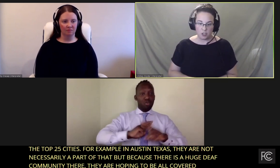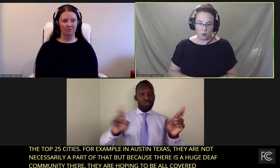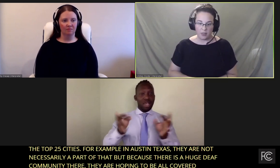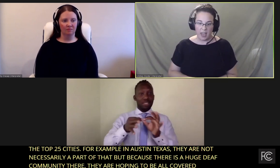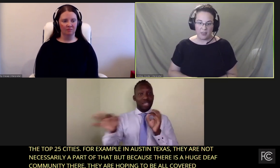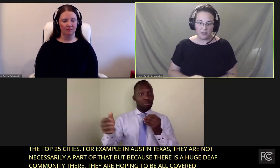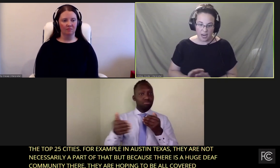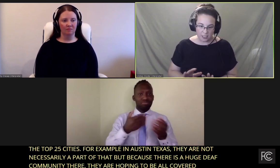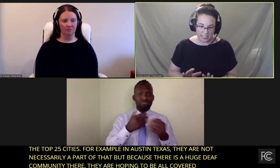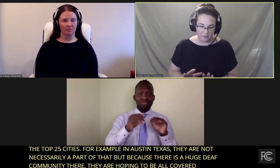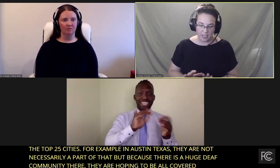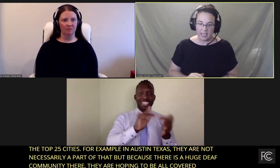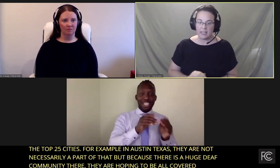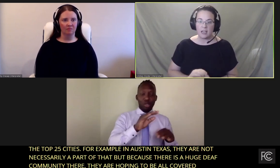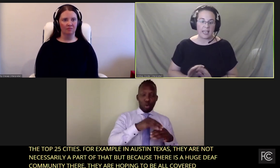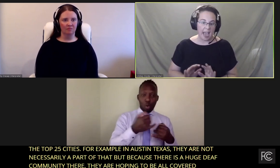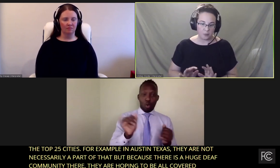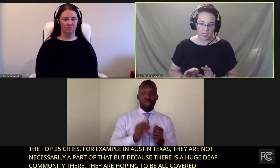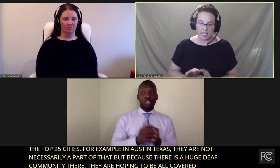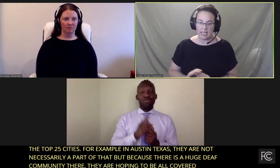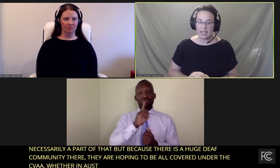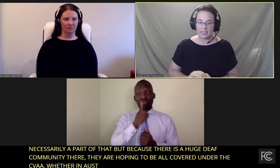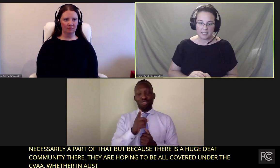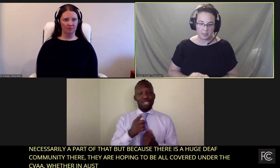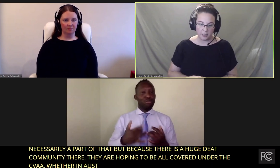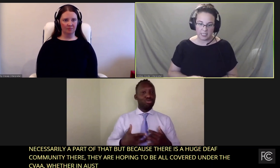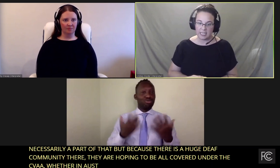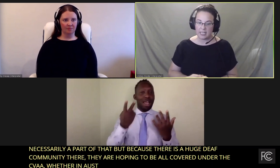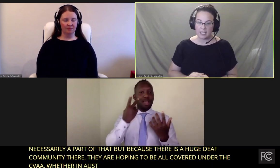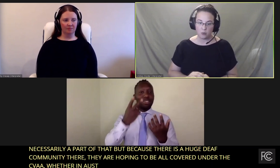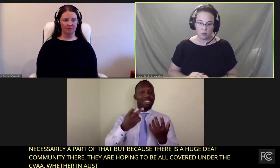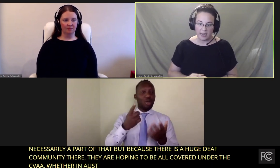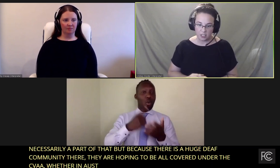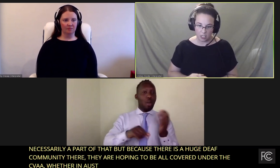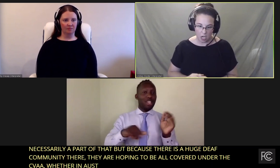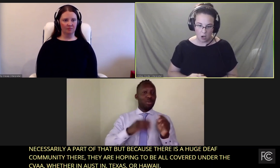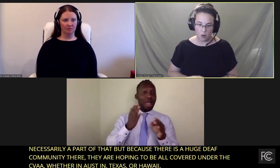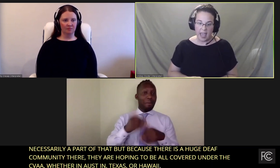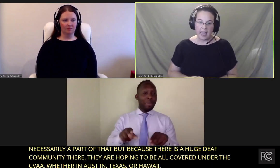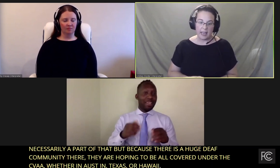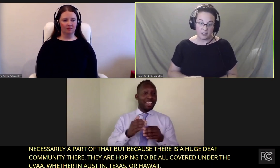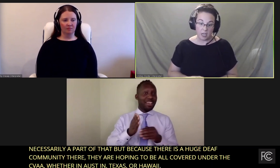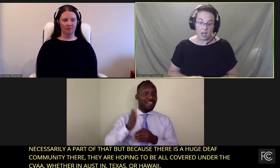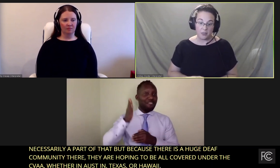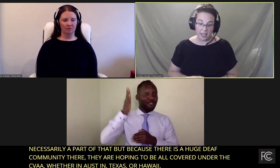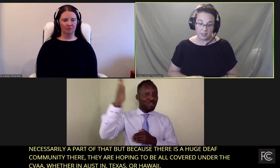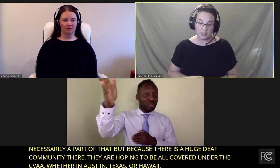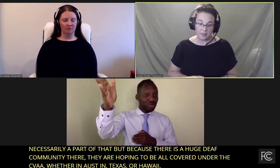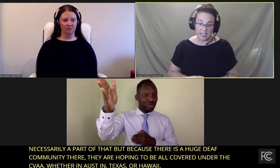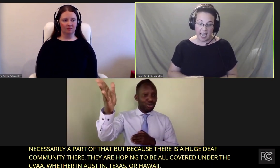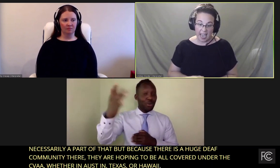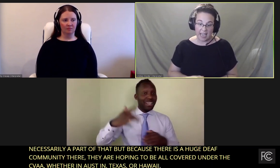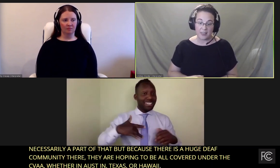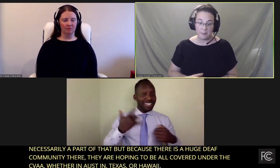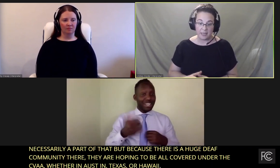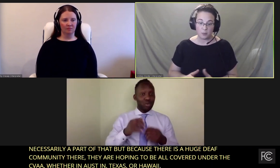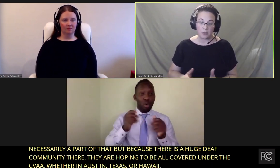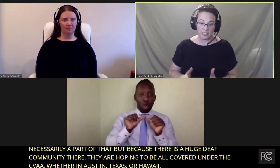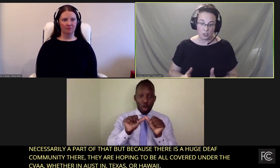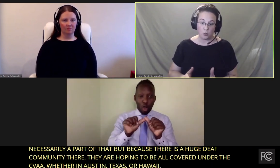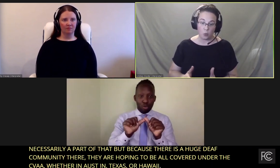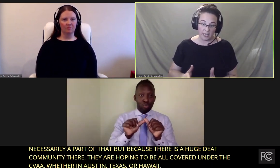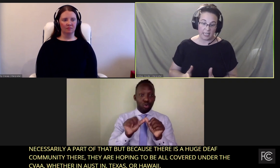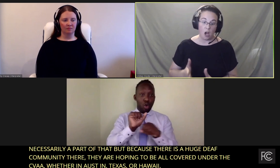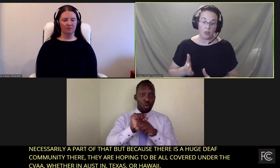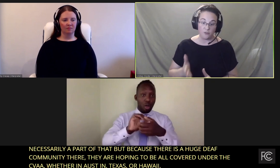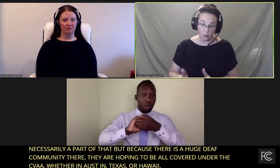want to make sure that their TV captioning and accessibility is ready to go. And thanks to the CVAA, that means